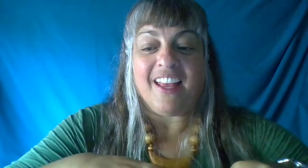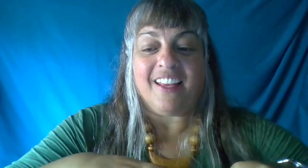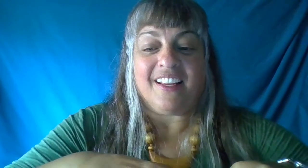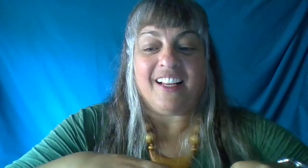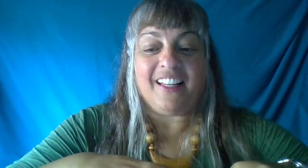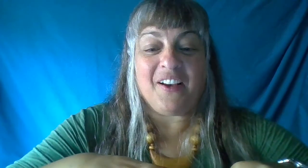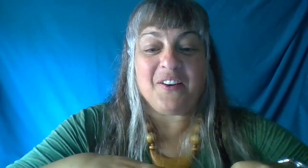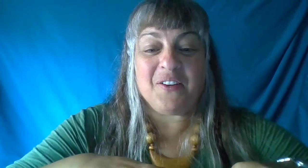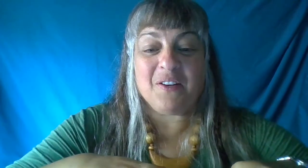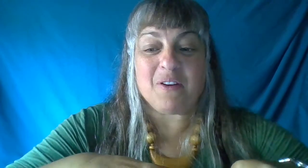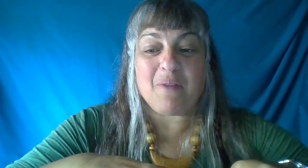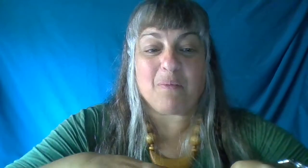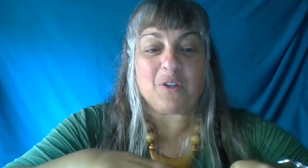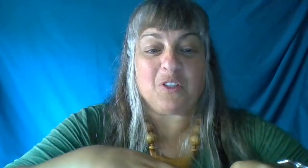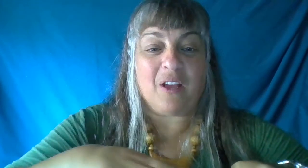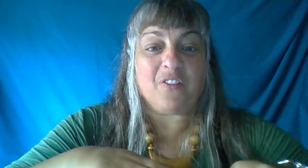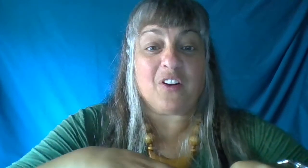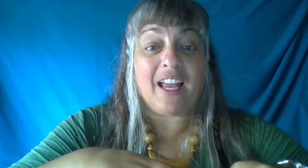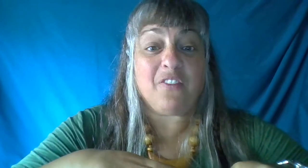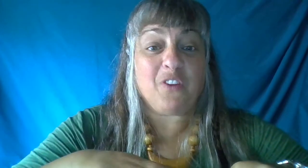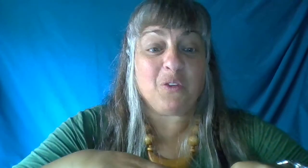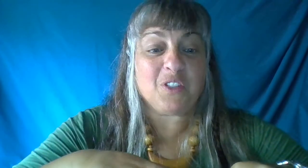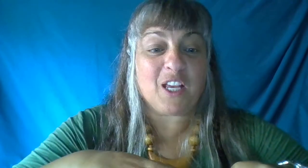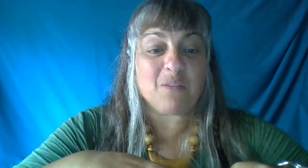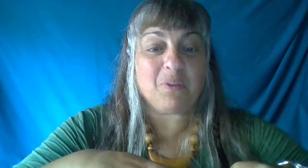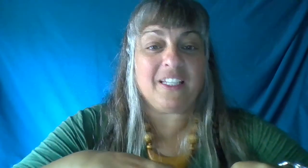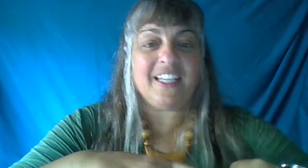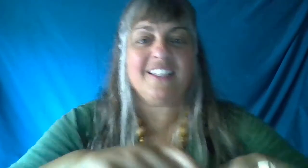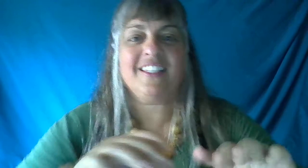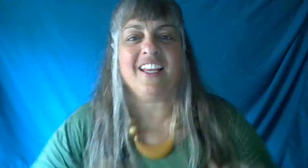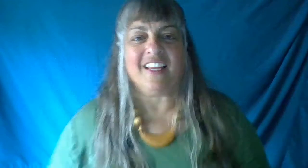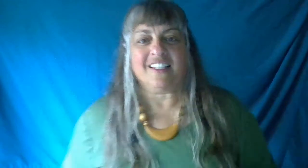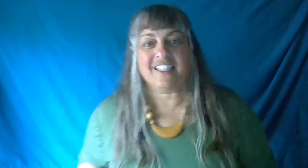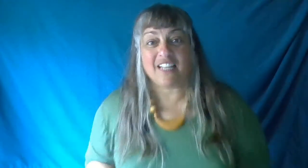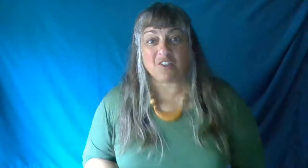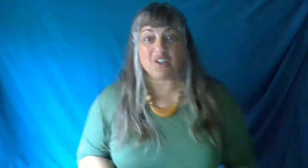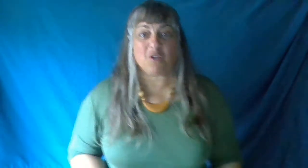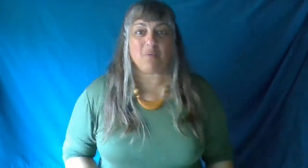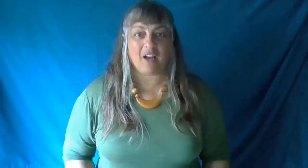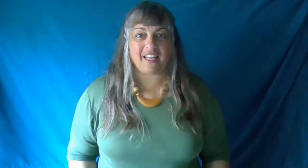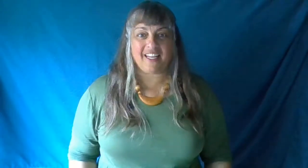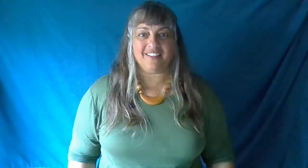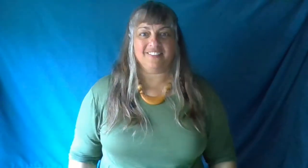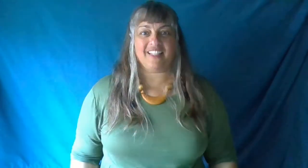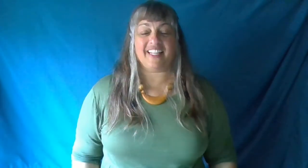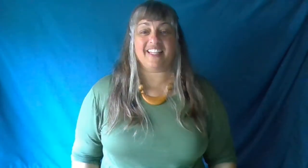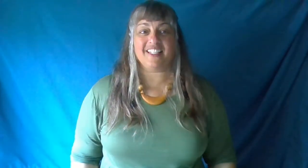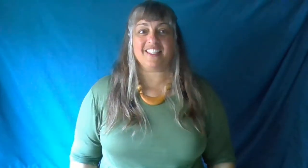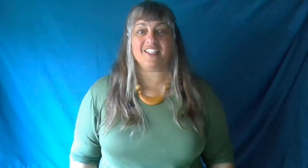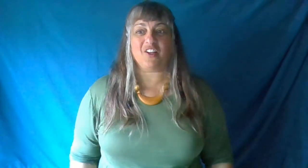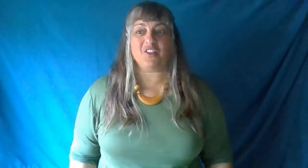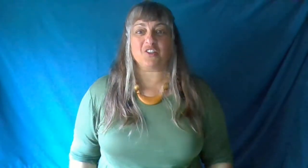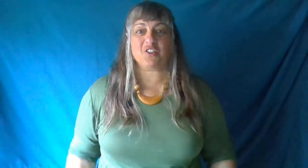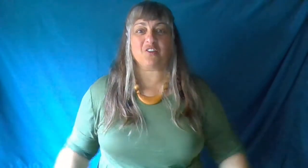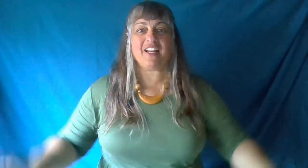Hello. Remember to have your headphones on, please. Center your body like this on your screen